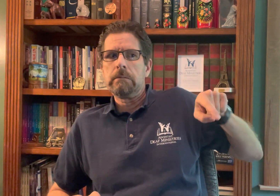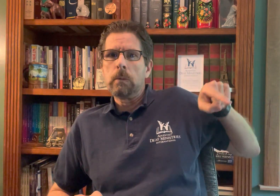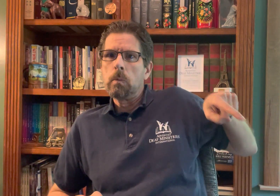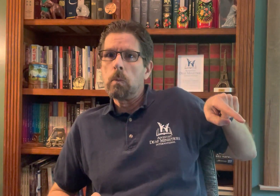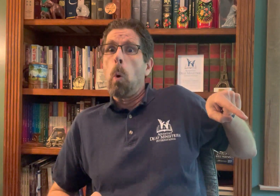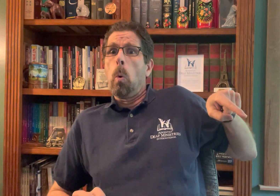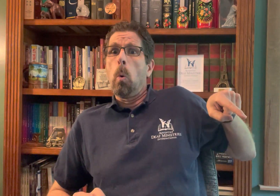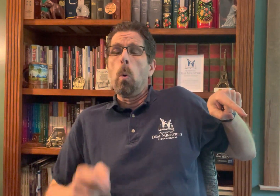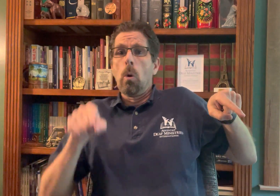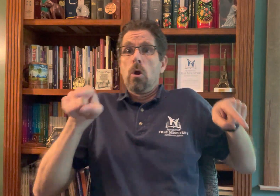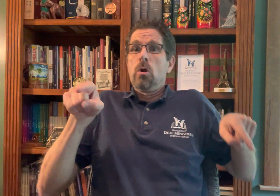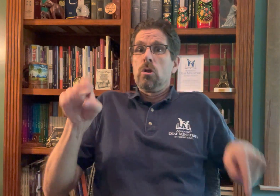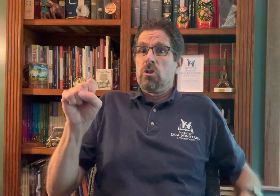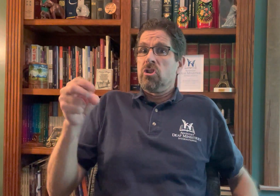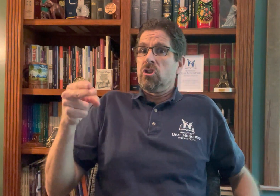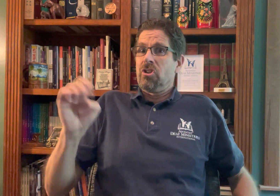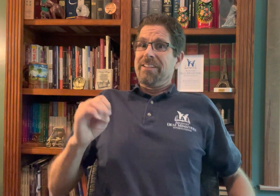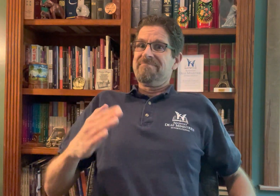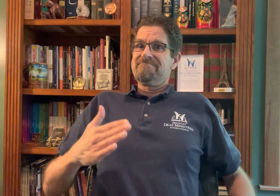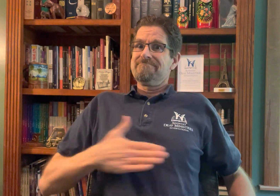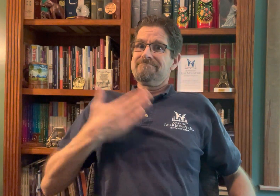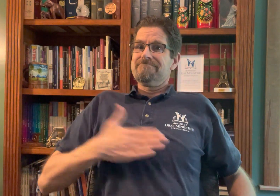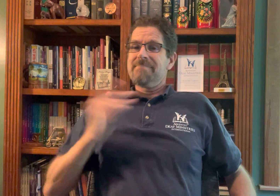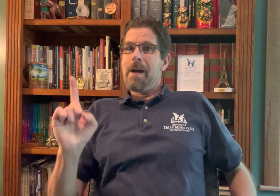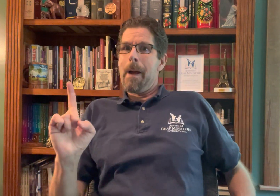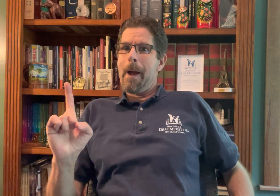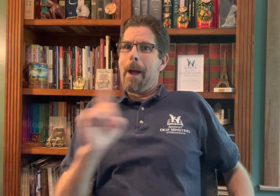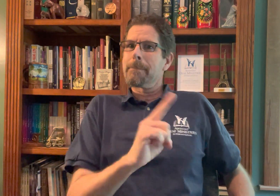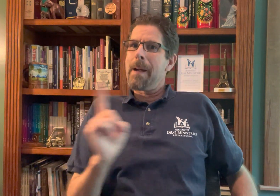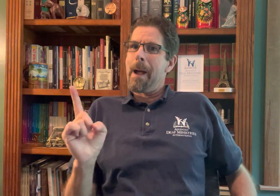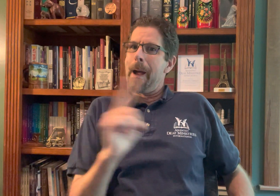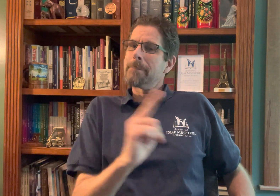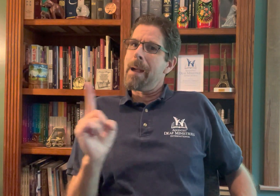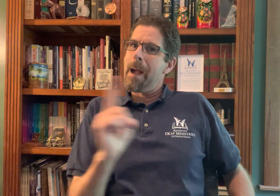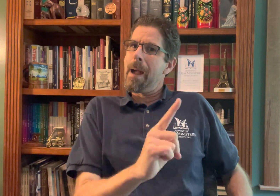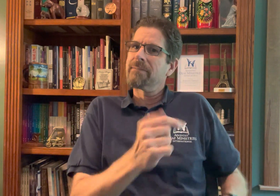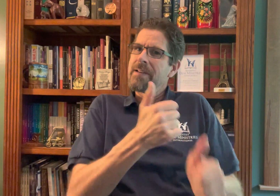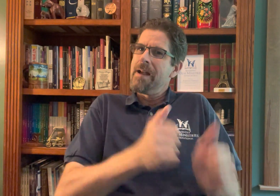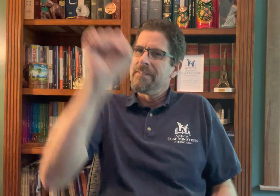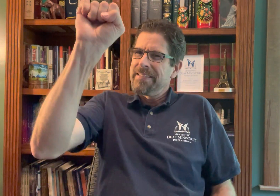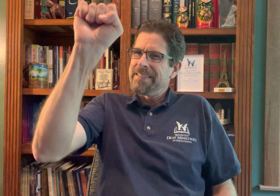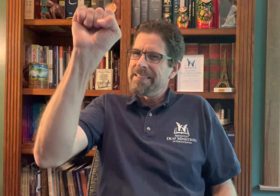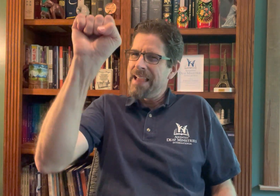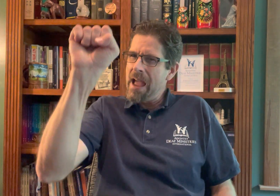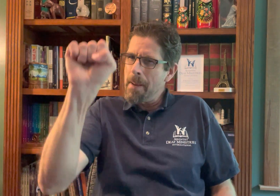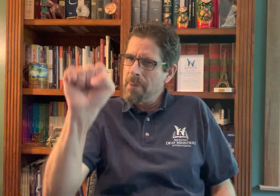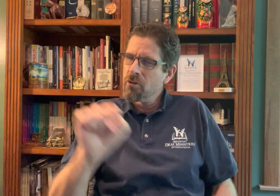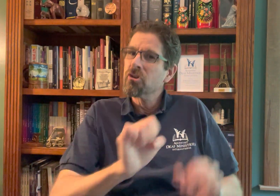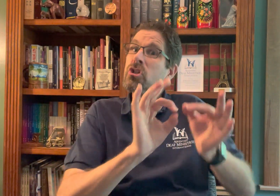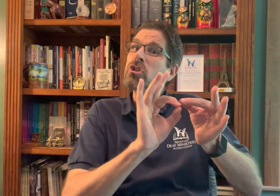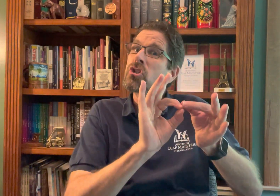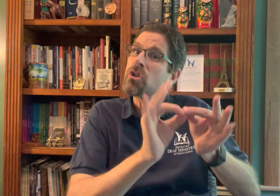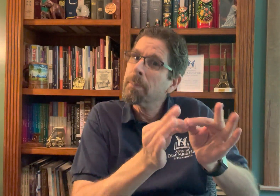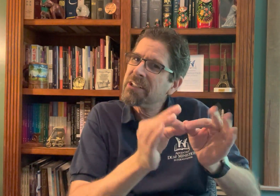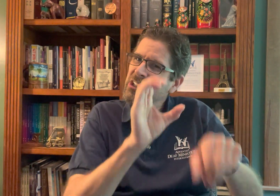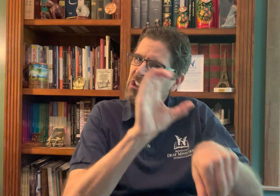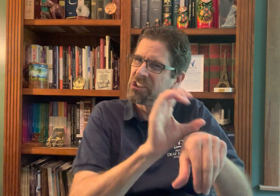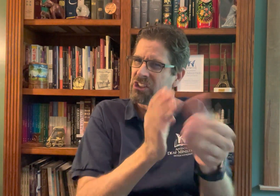interpreter lived very close to the church. And she heard about this young deaf boy. And